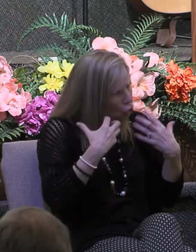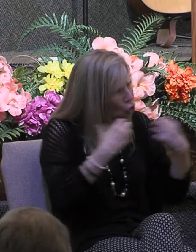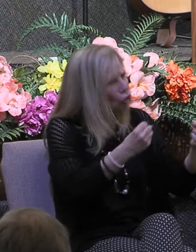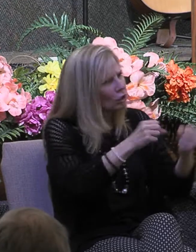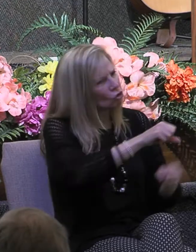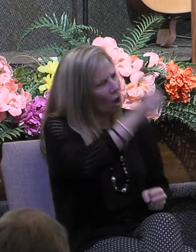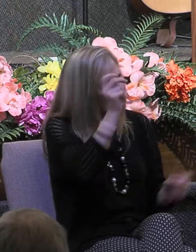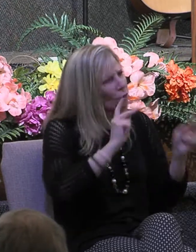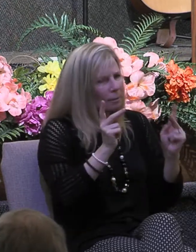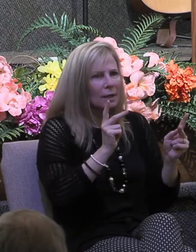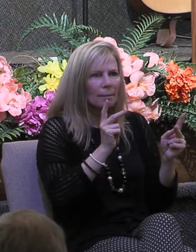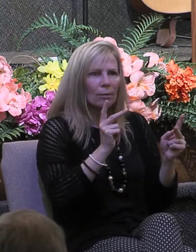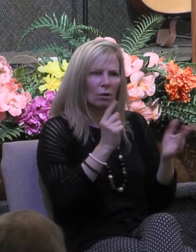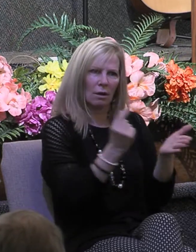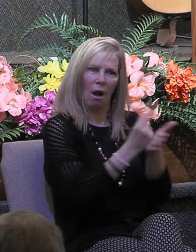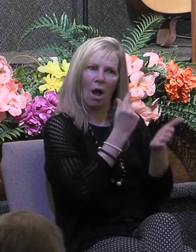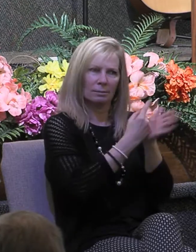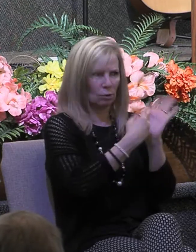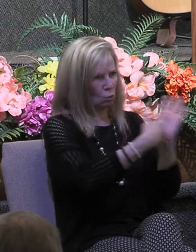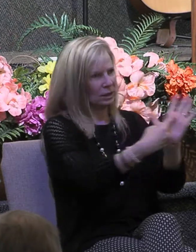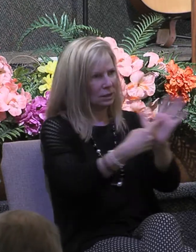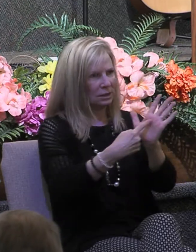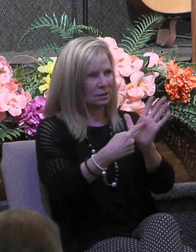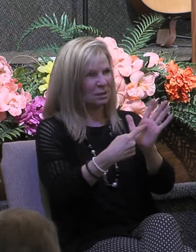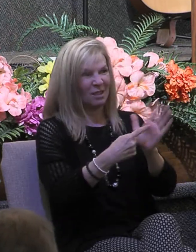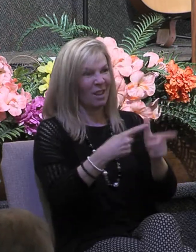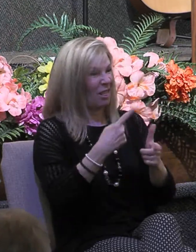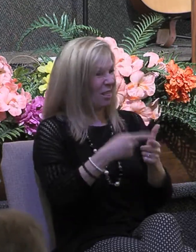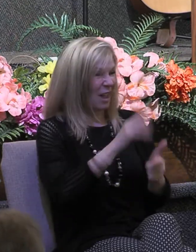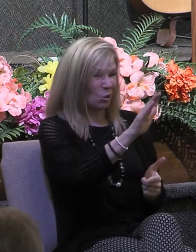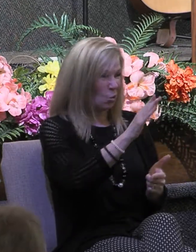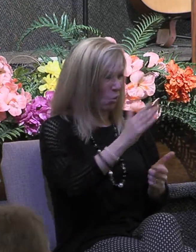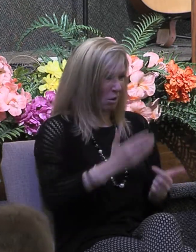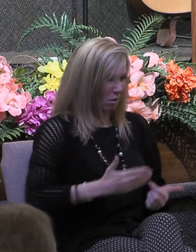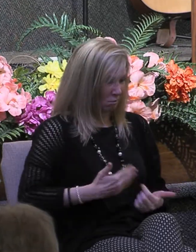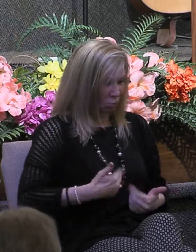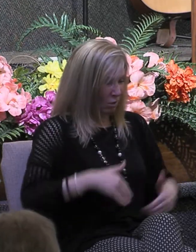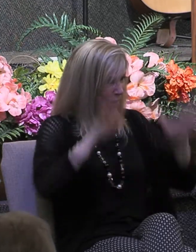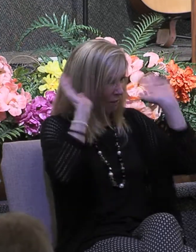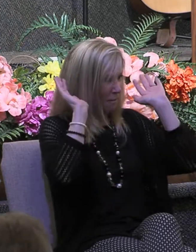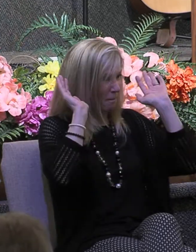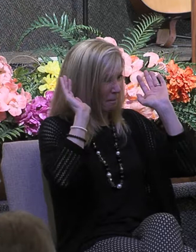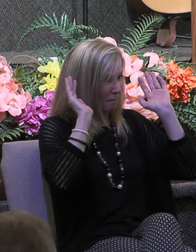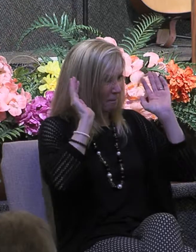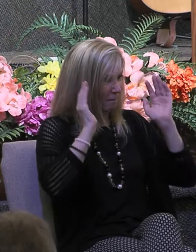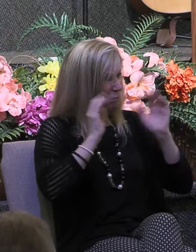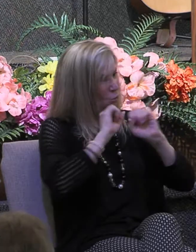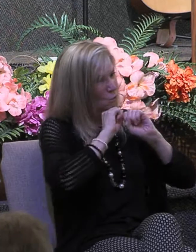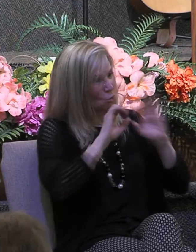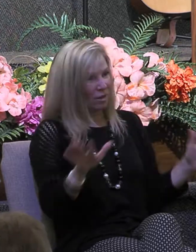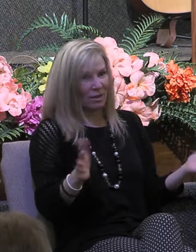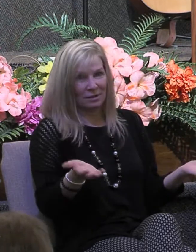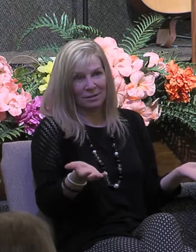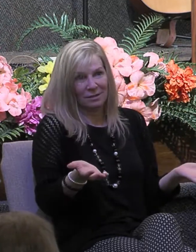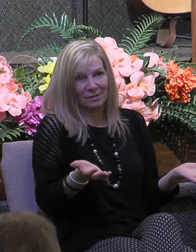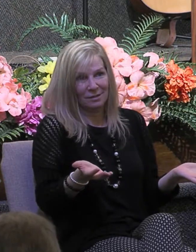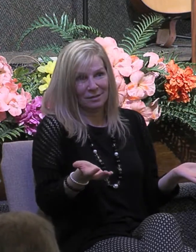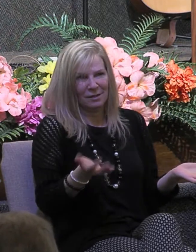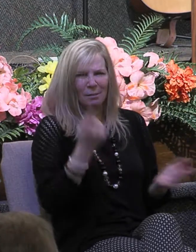be a gospel witness to unbelievers then his martyrdom is worthless now you may wonder how could anyone give his